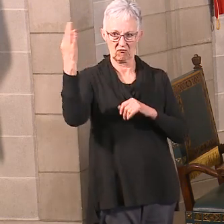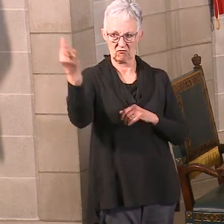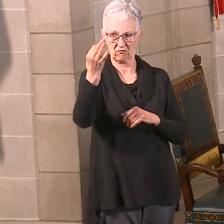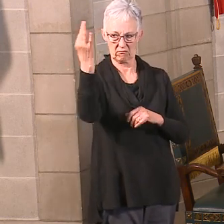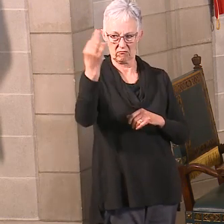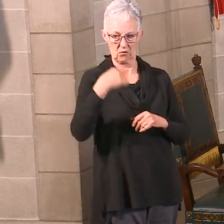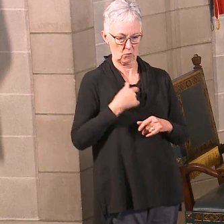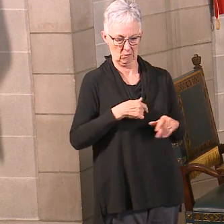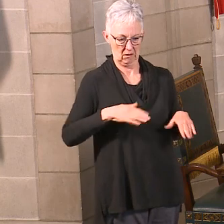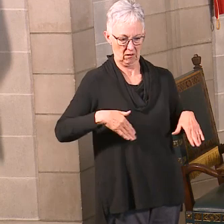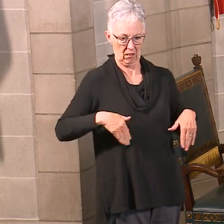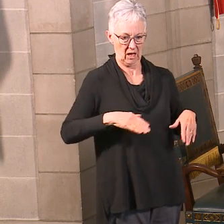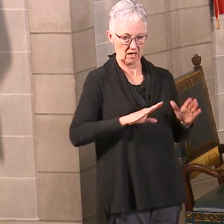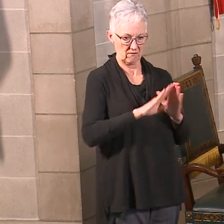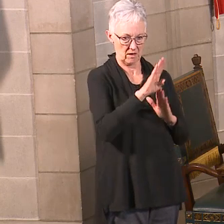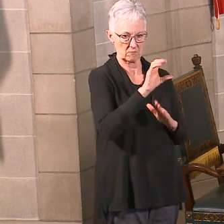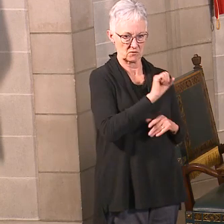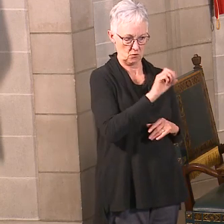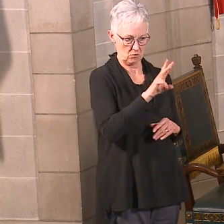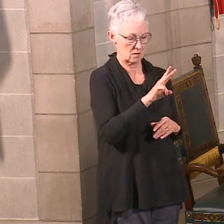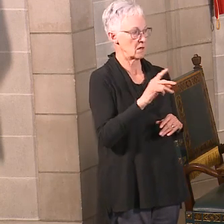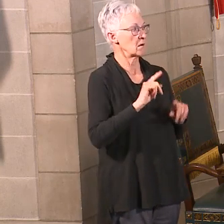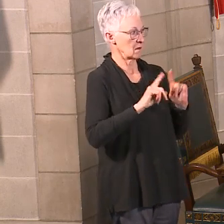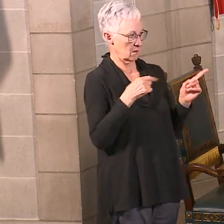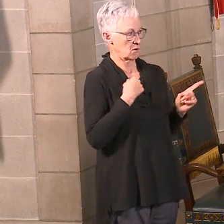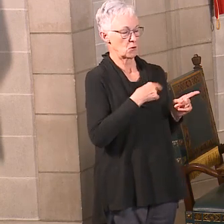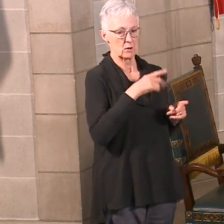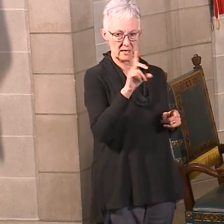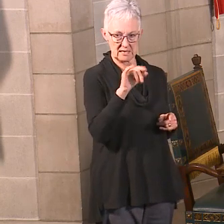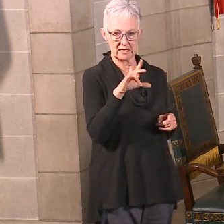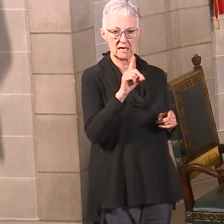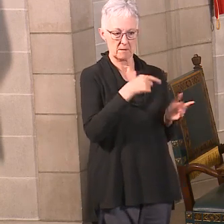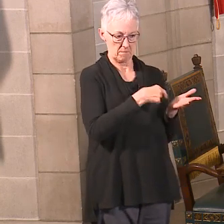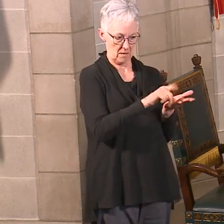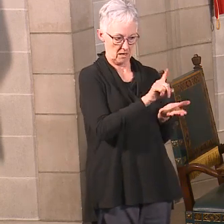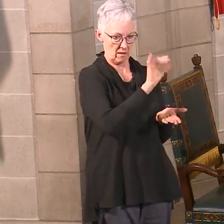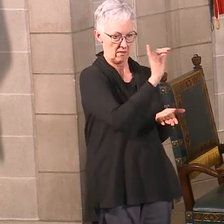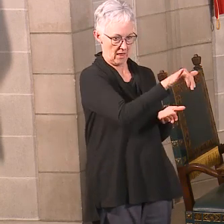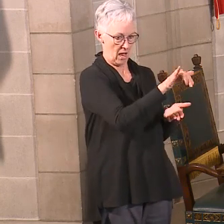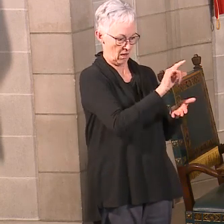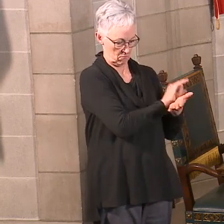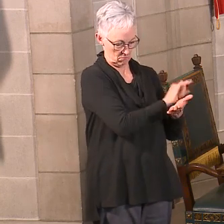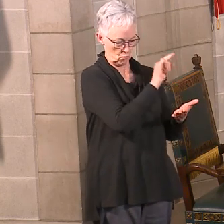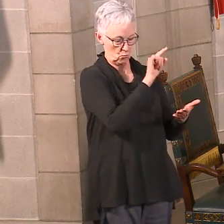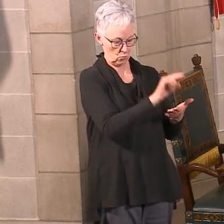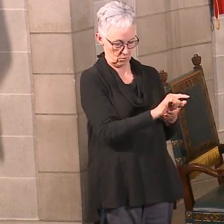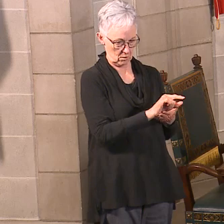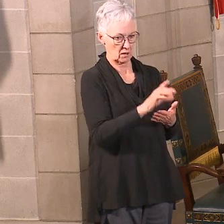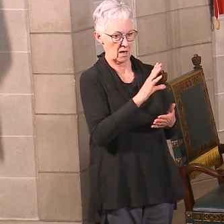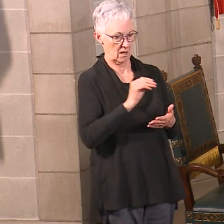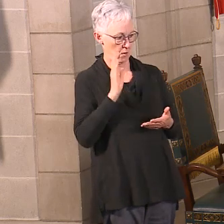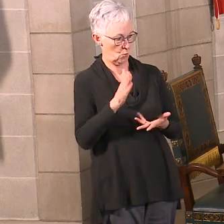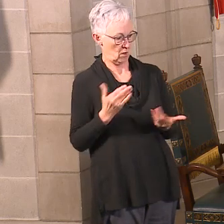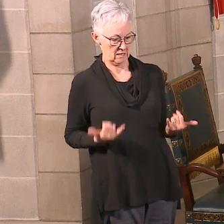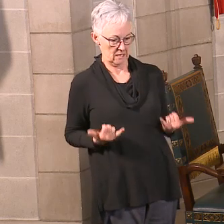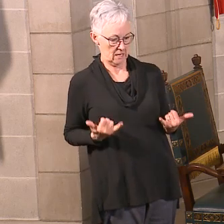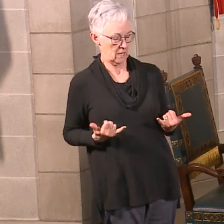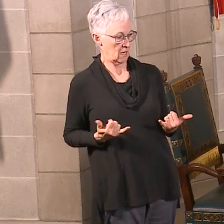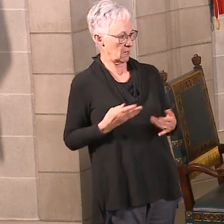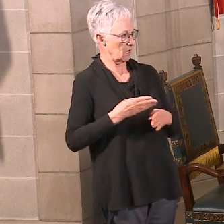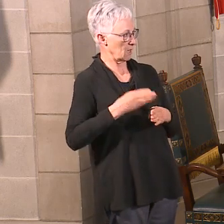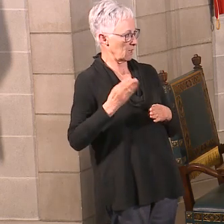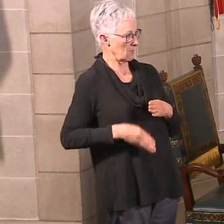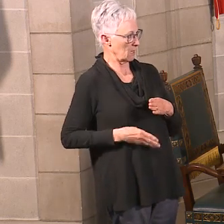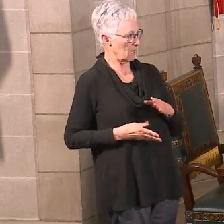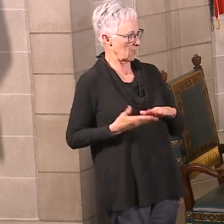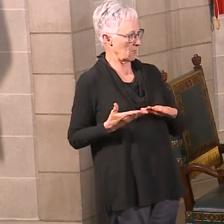did pay for the following week along with the regular claim. So we paid that entire week, and then we will run the script this weekend to catch up. you say